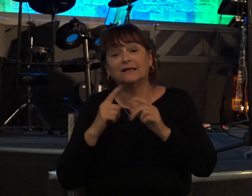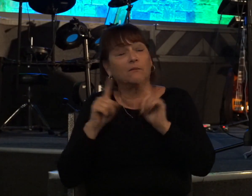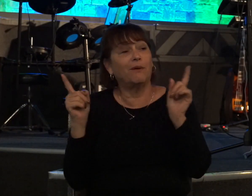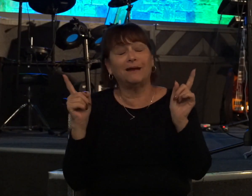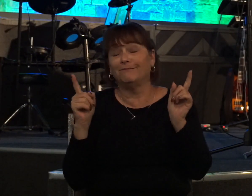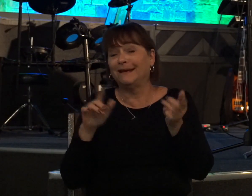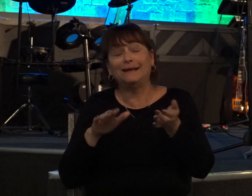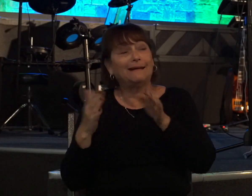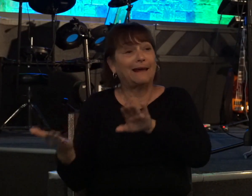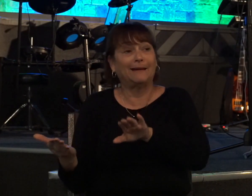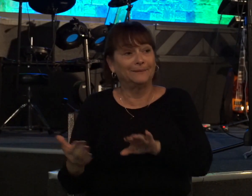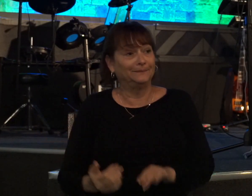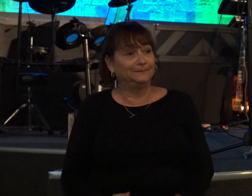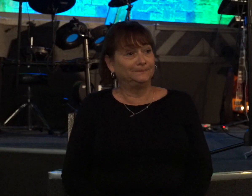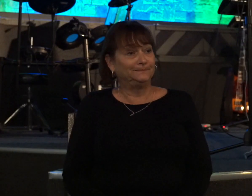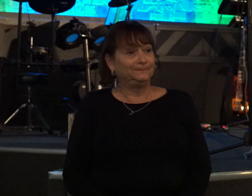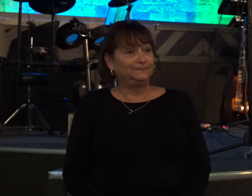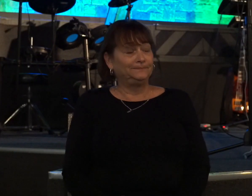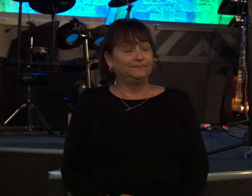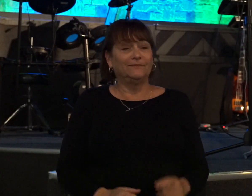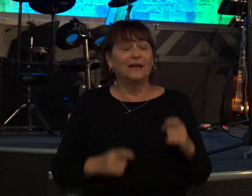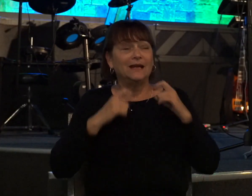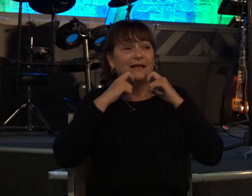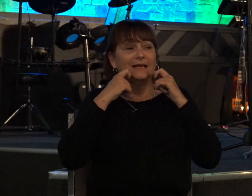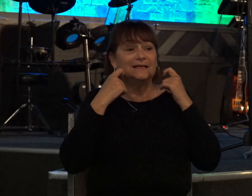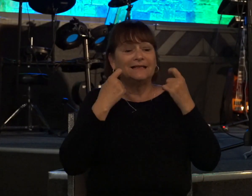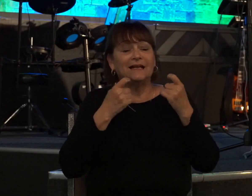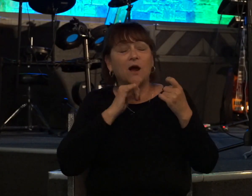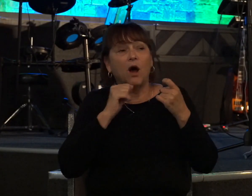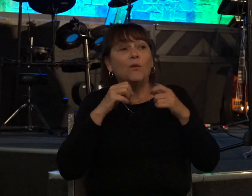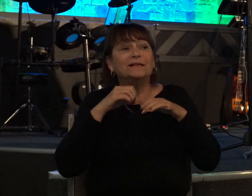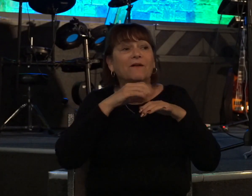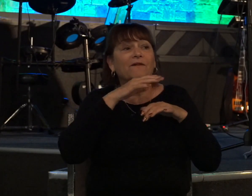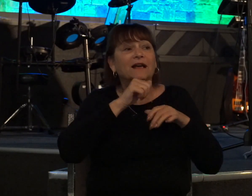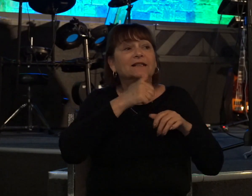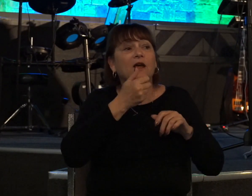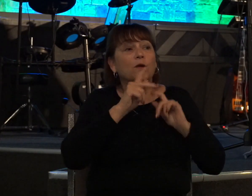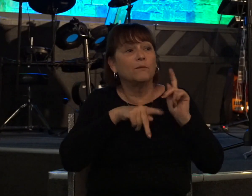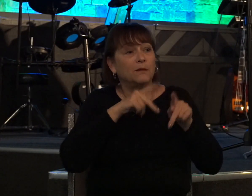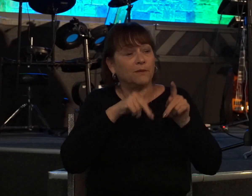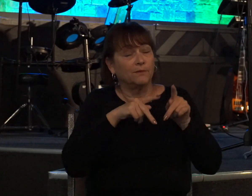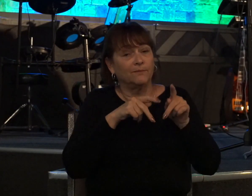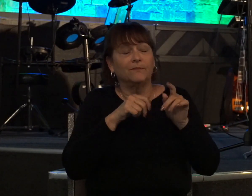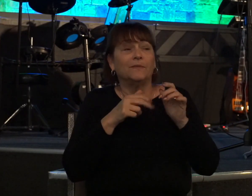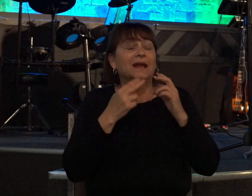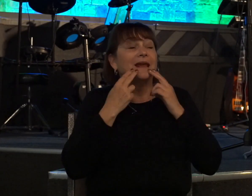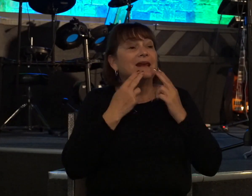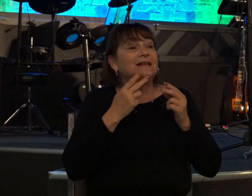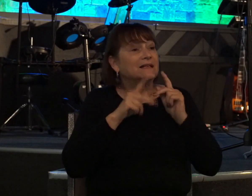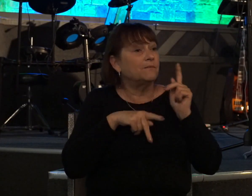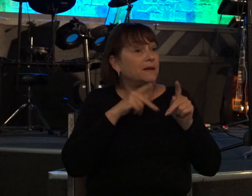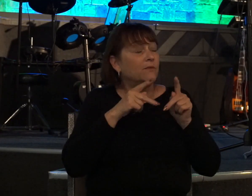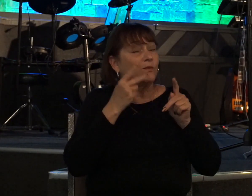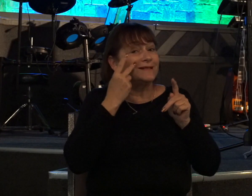died and sin always affects other people innocent people and we'll see that again tonight